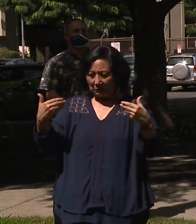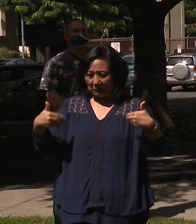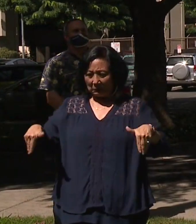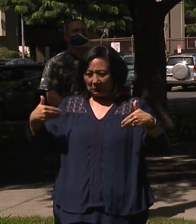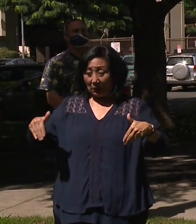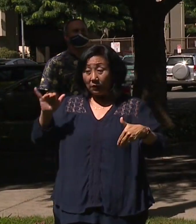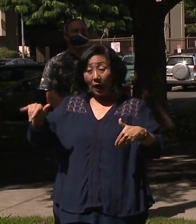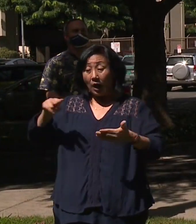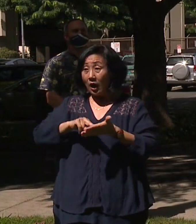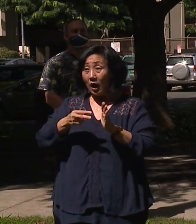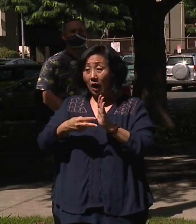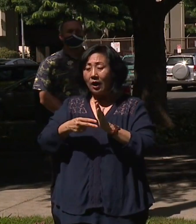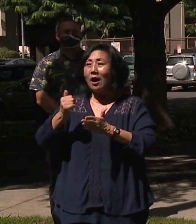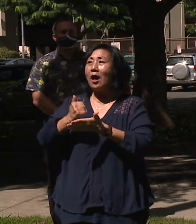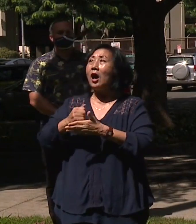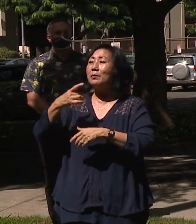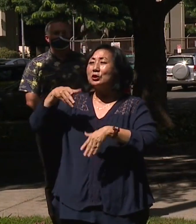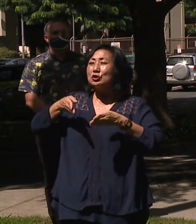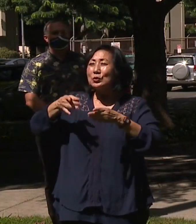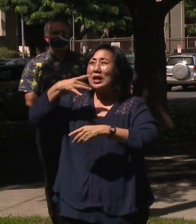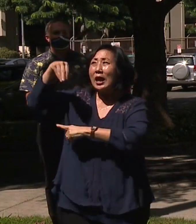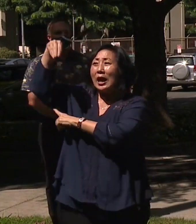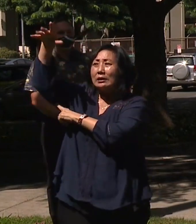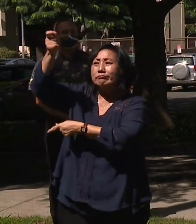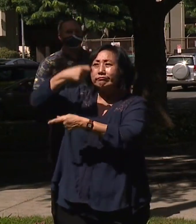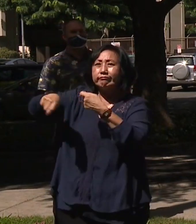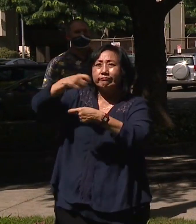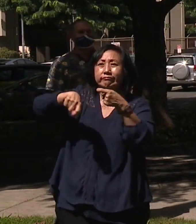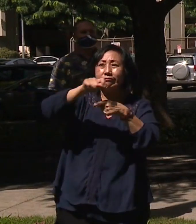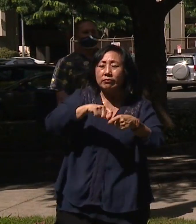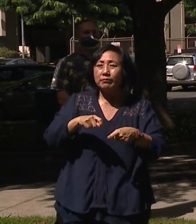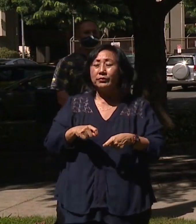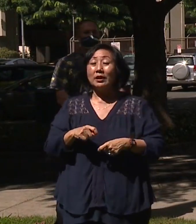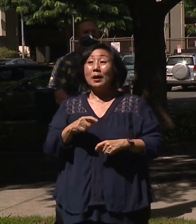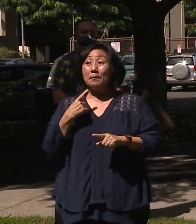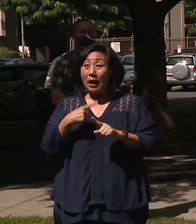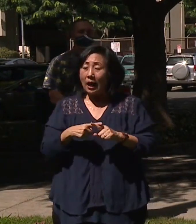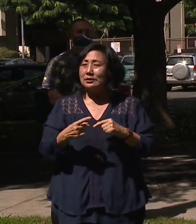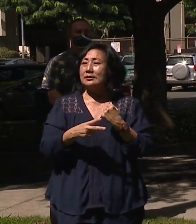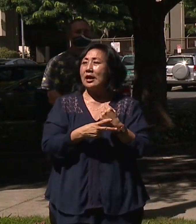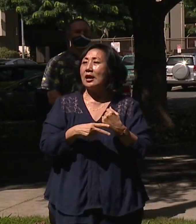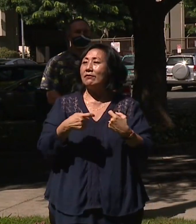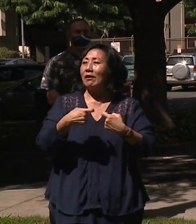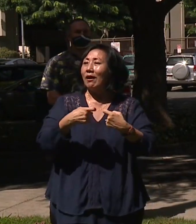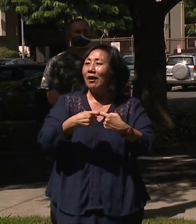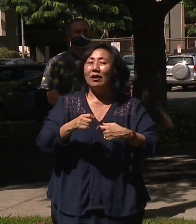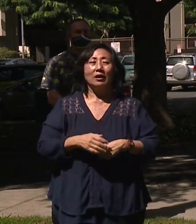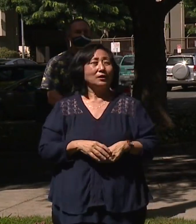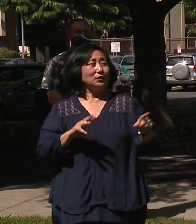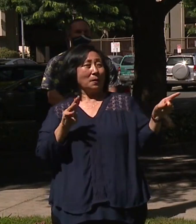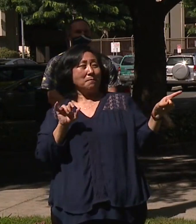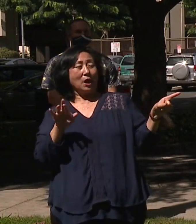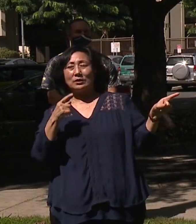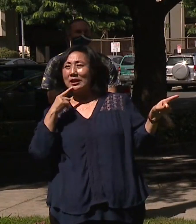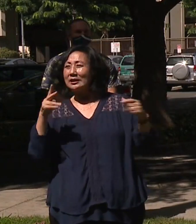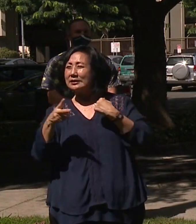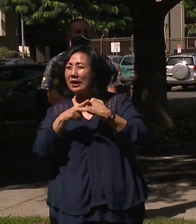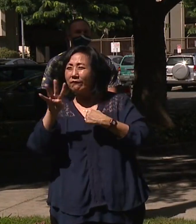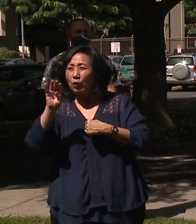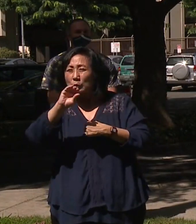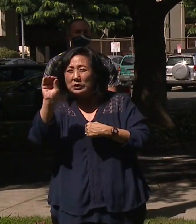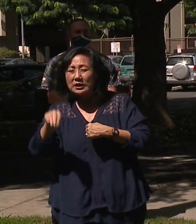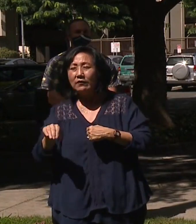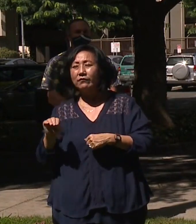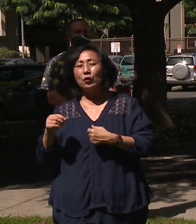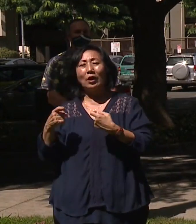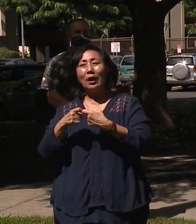streetlights were replaced. So that's on top of the utility savings. So Mayor, you know, talked about the 40% savings on the